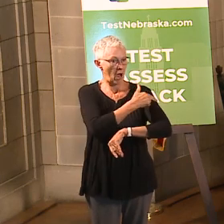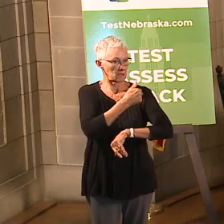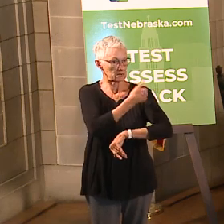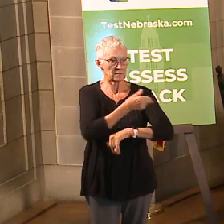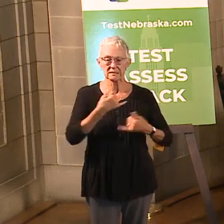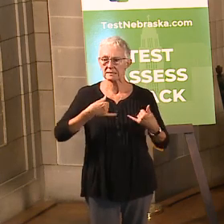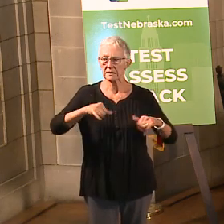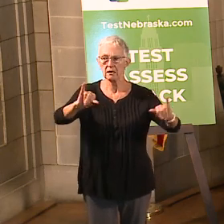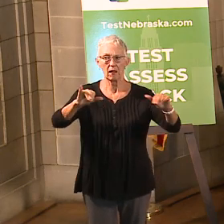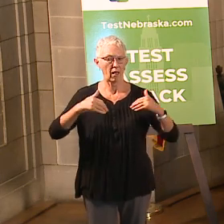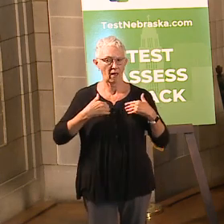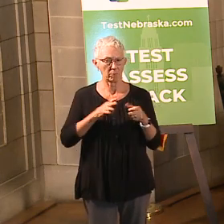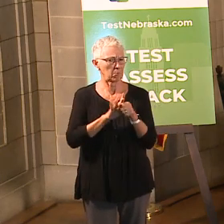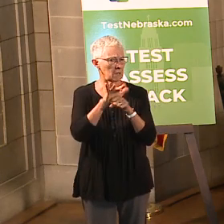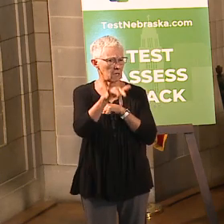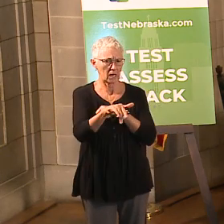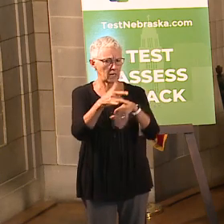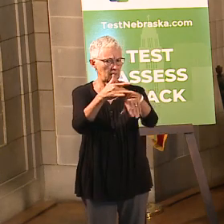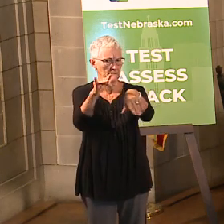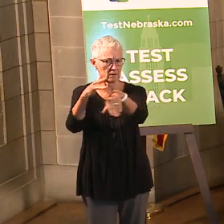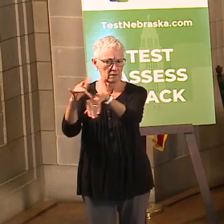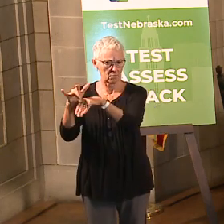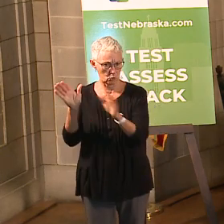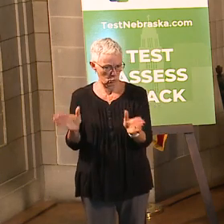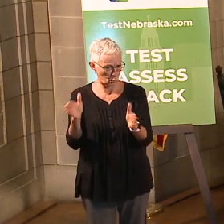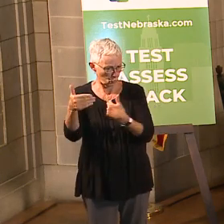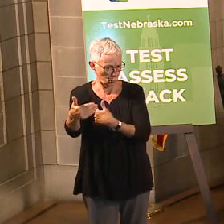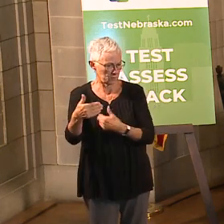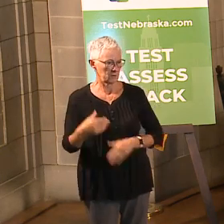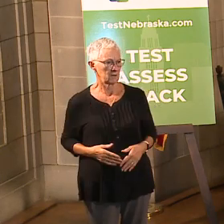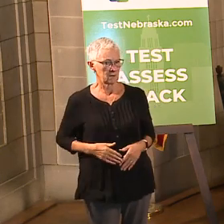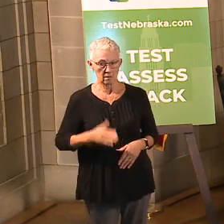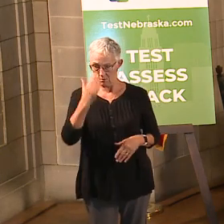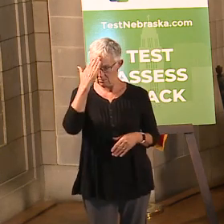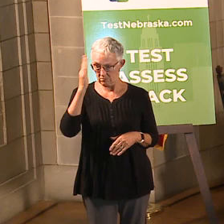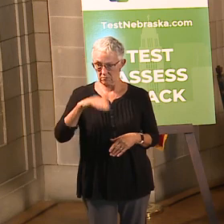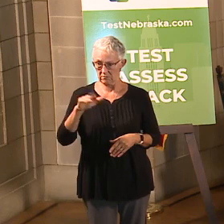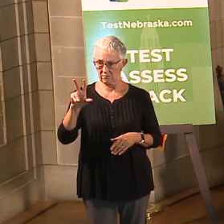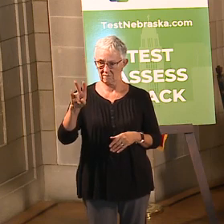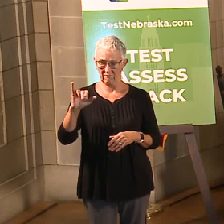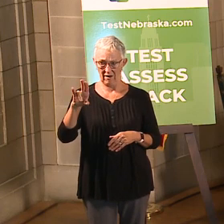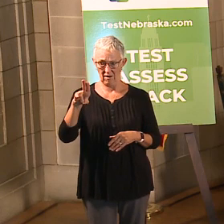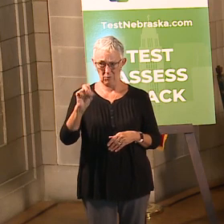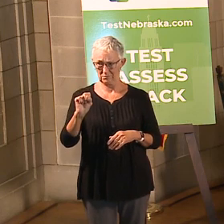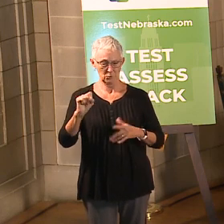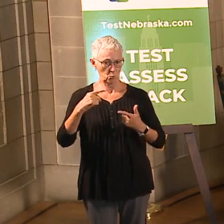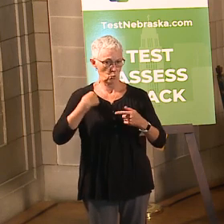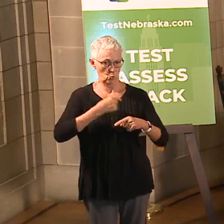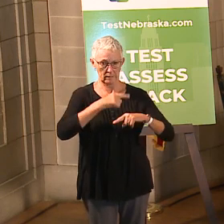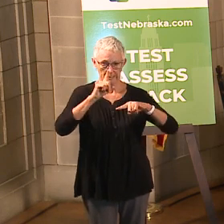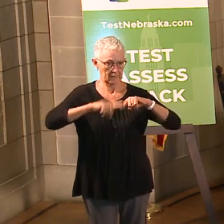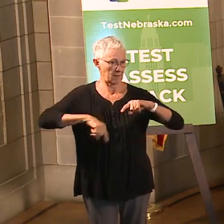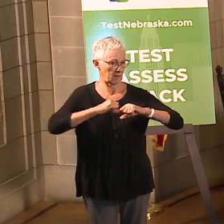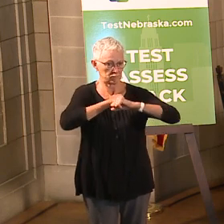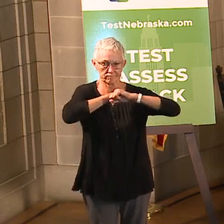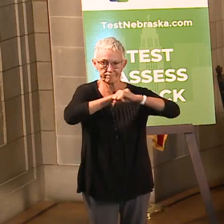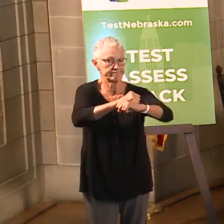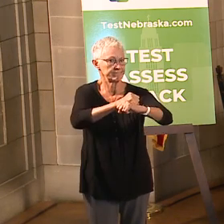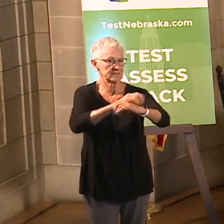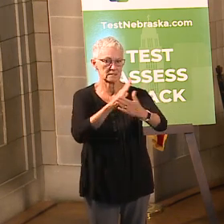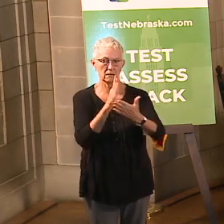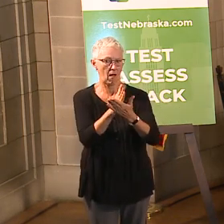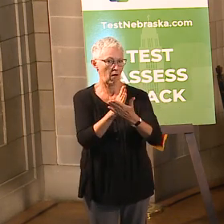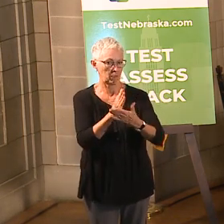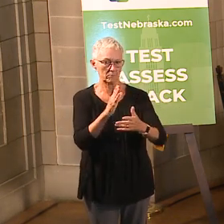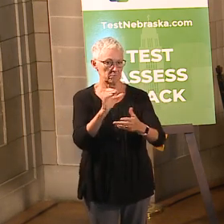you this is just another key point is that, look, this is a virus, we cannot stop it, but we can slow enough to preserve our hospital capacity. And we've done that